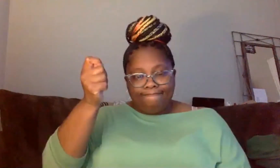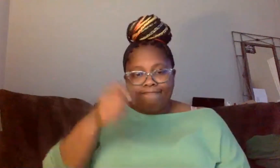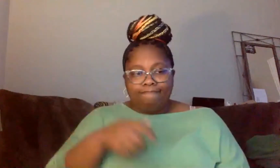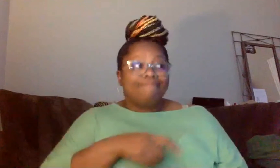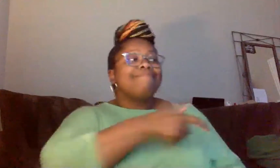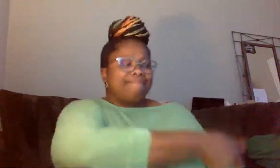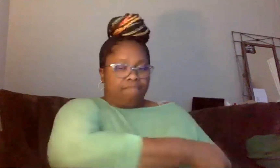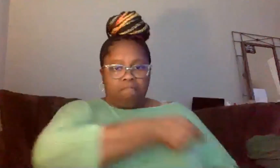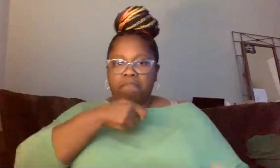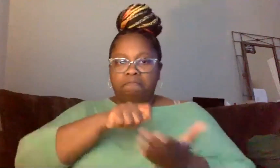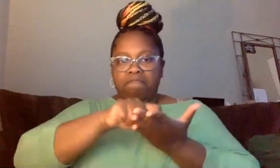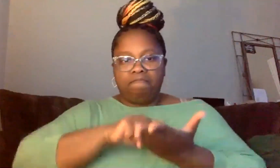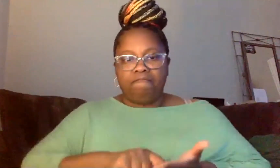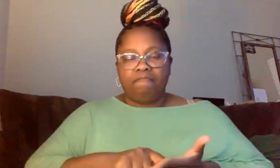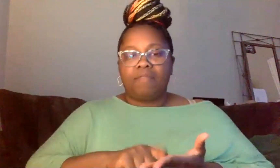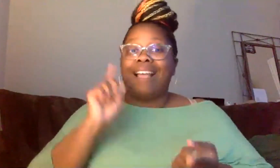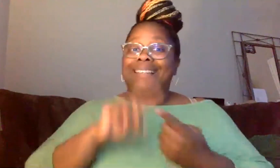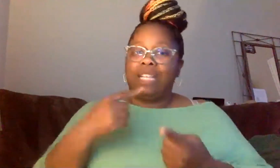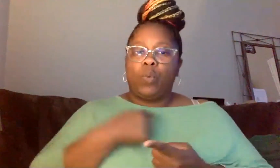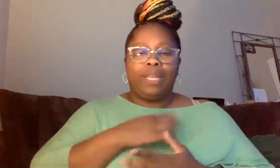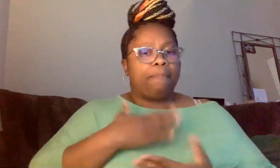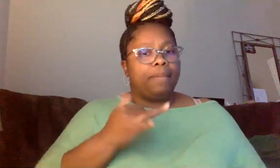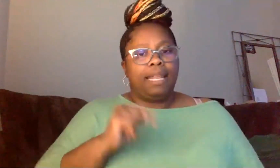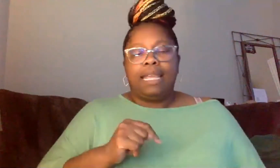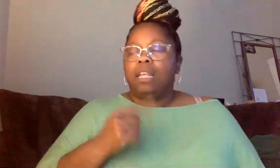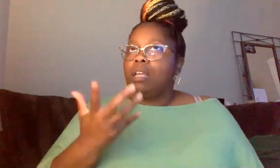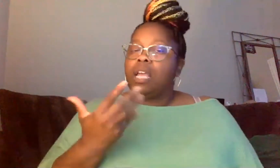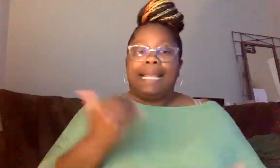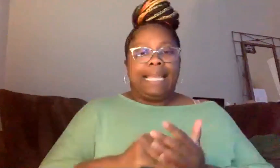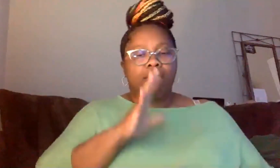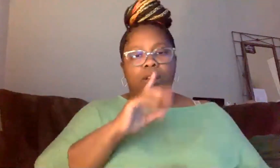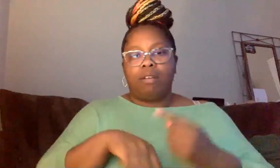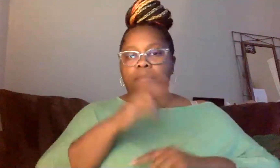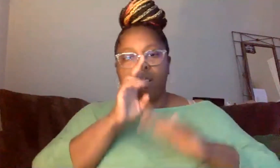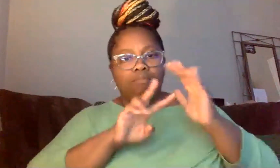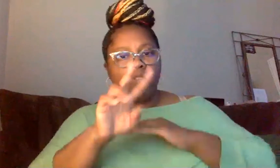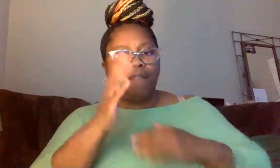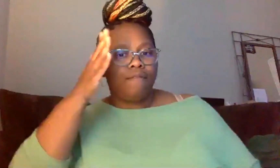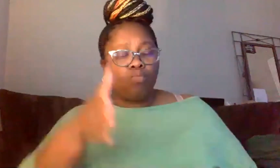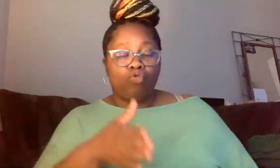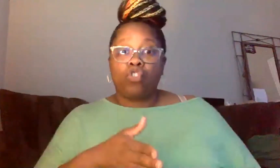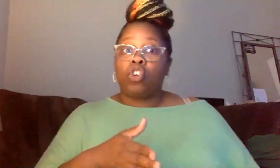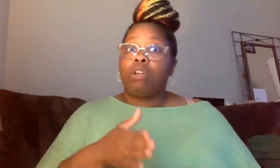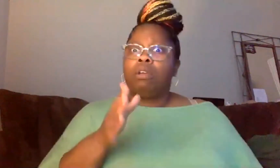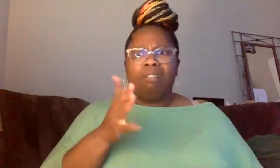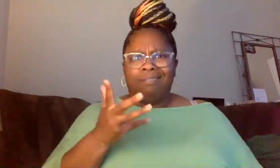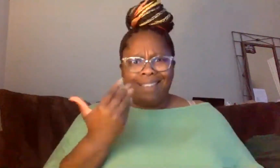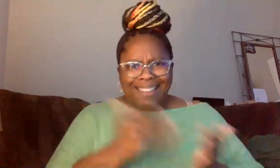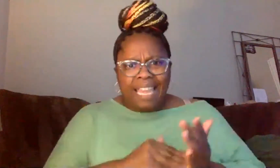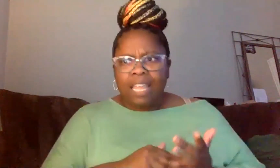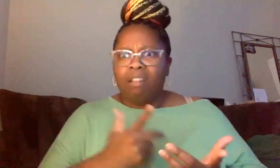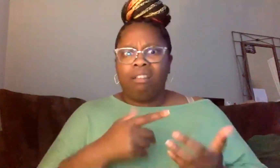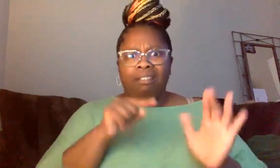we're not going to see it. And I get back to the prophetic future, because a lot of times when this happens again and again let